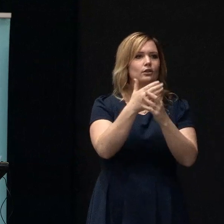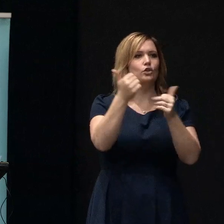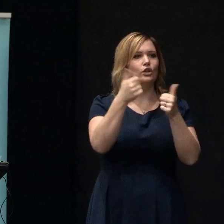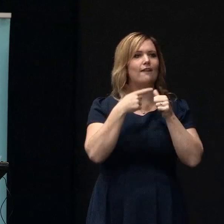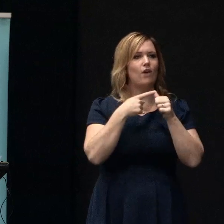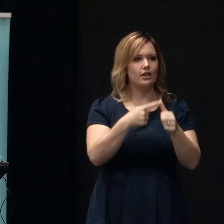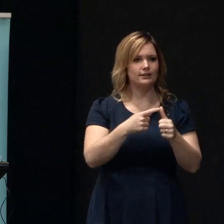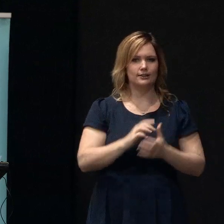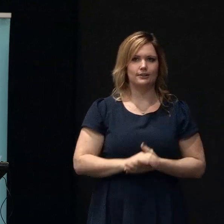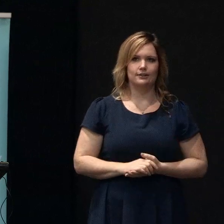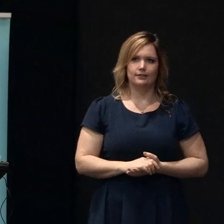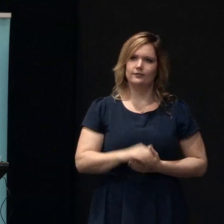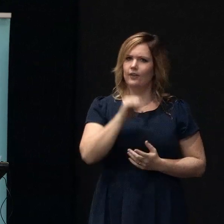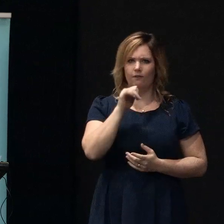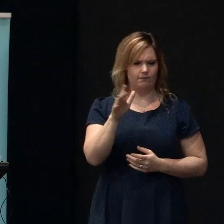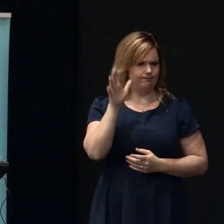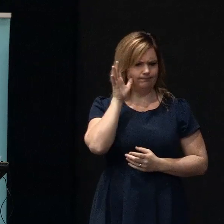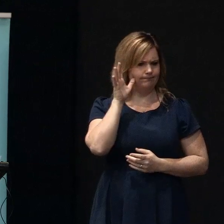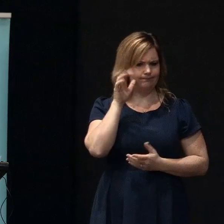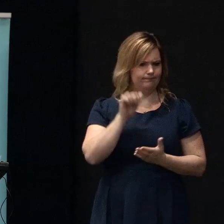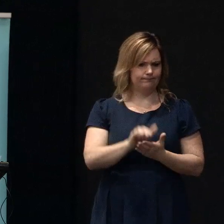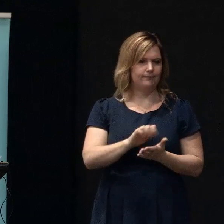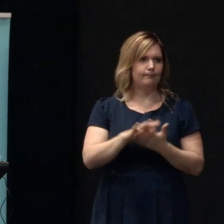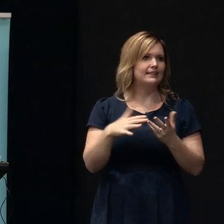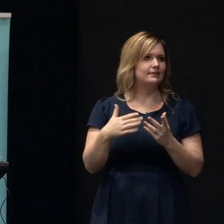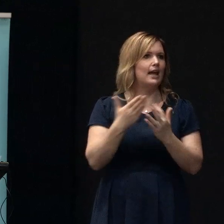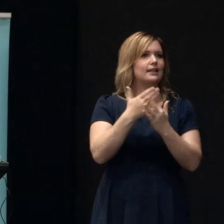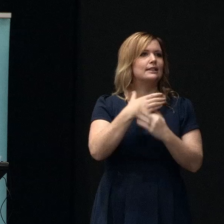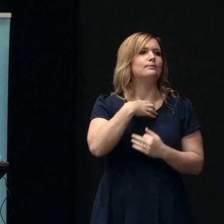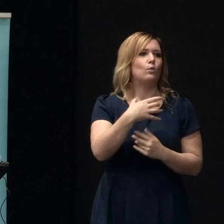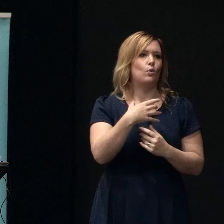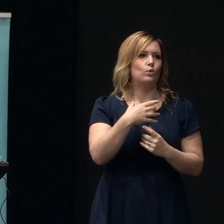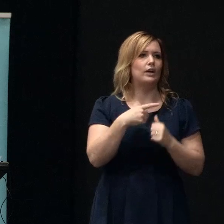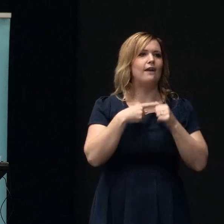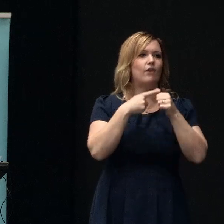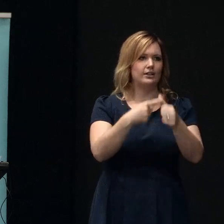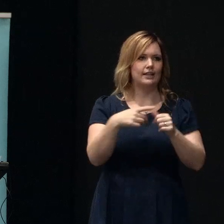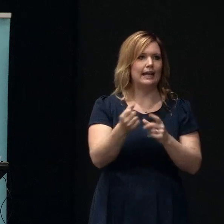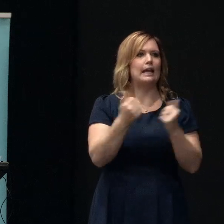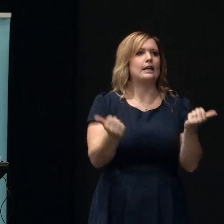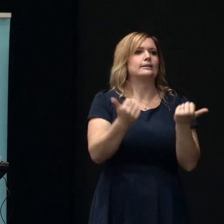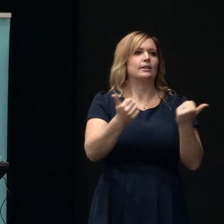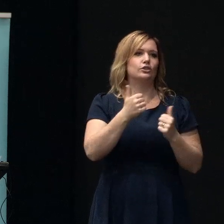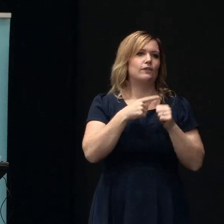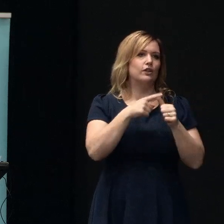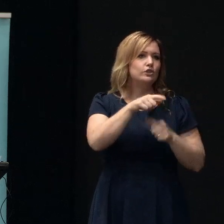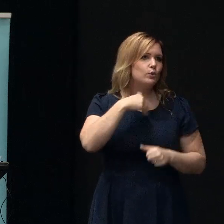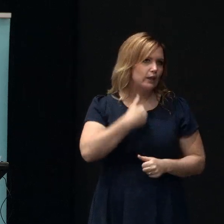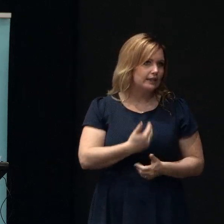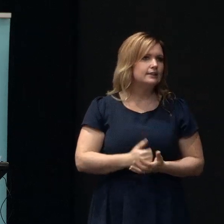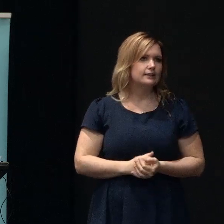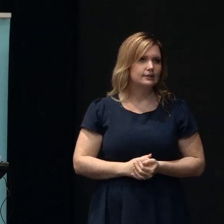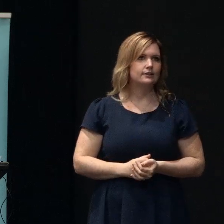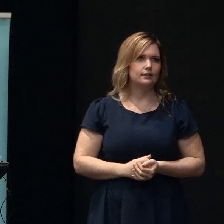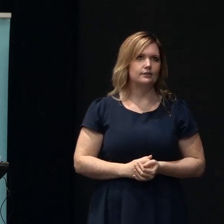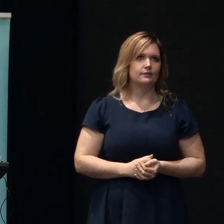and if it doesn't sound right then get some more and get as much advice as you need and I